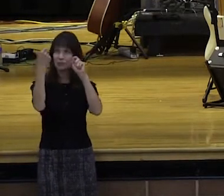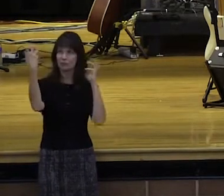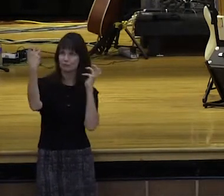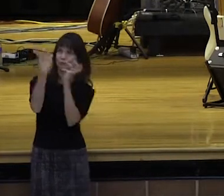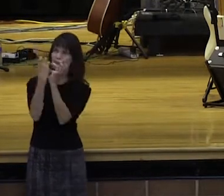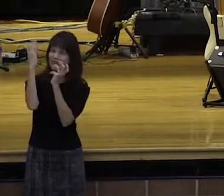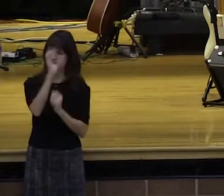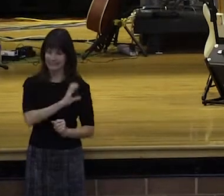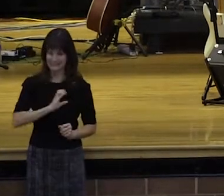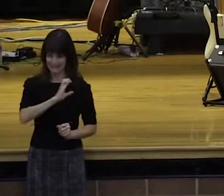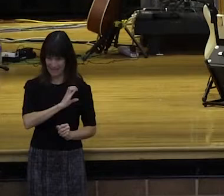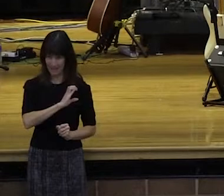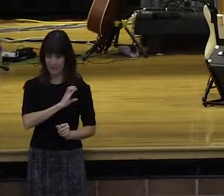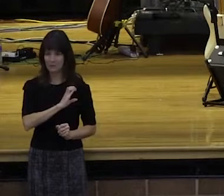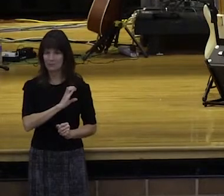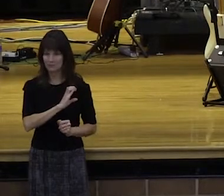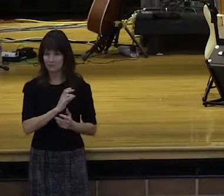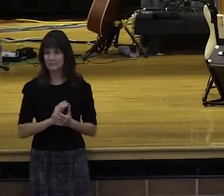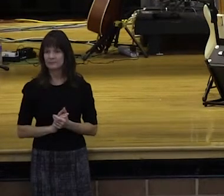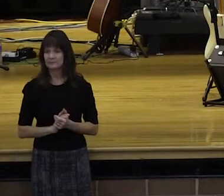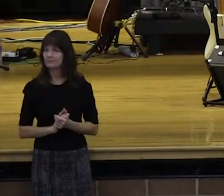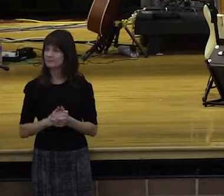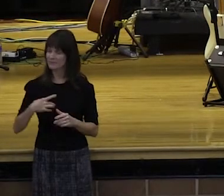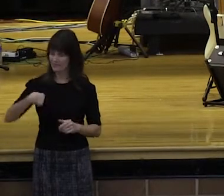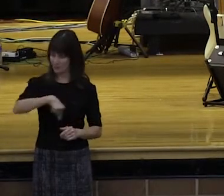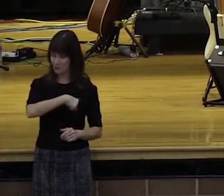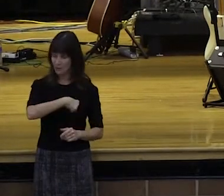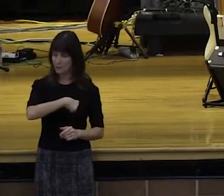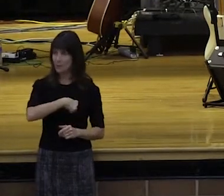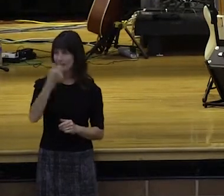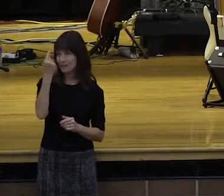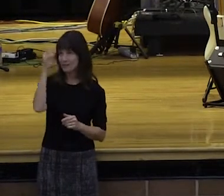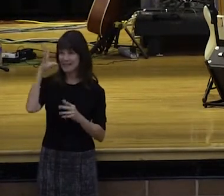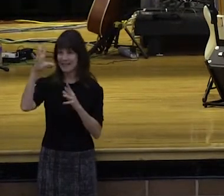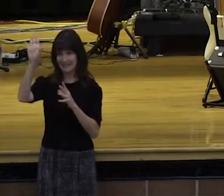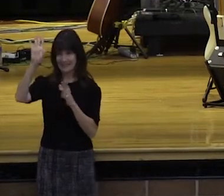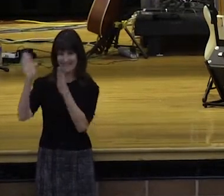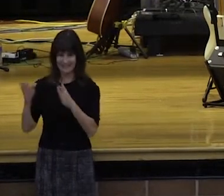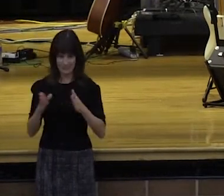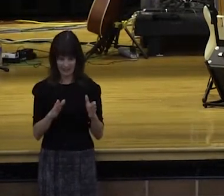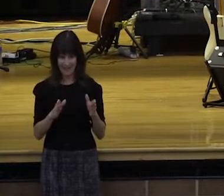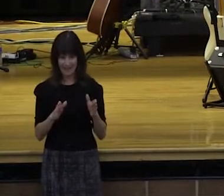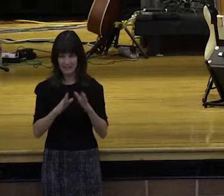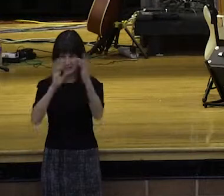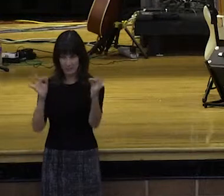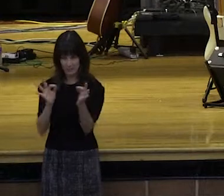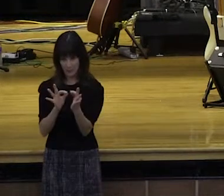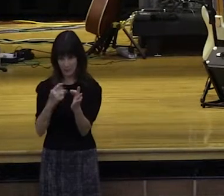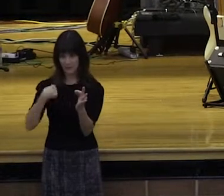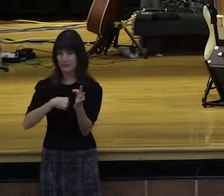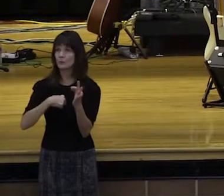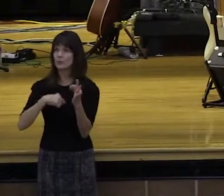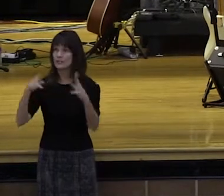we would prove what is the good, perfect, and acceptable will of God. And now I want you to know today, just like Paul, I